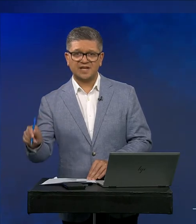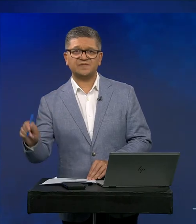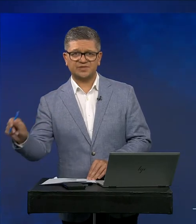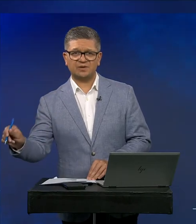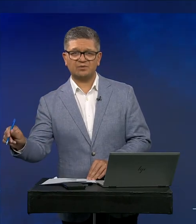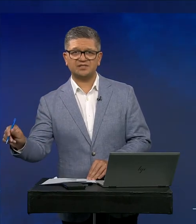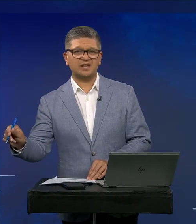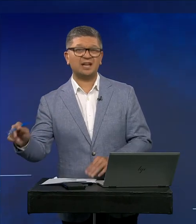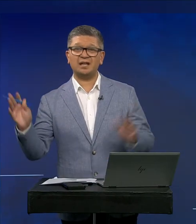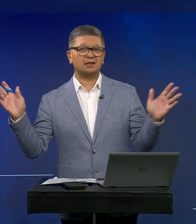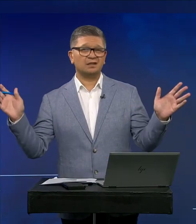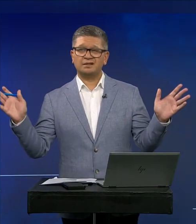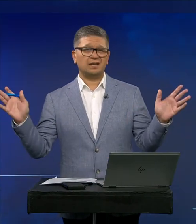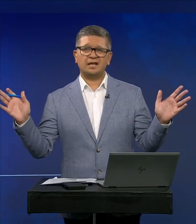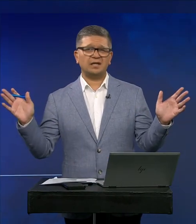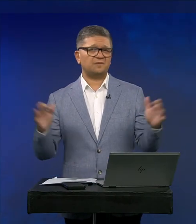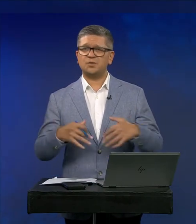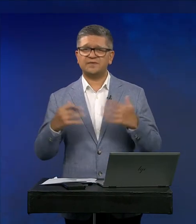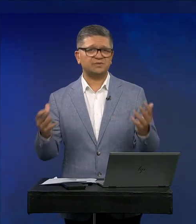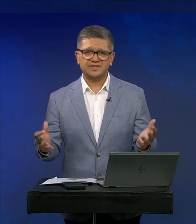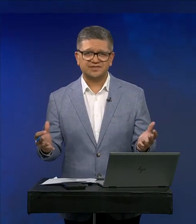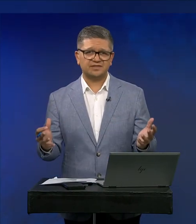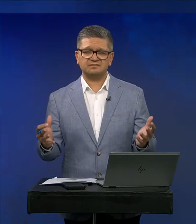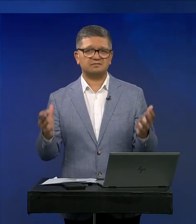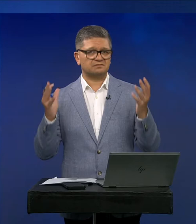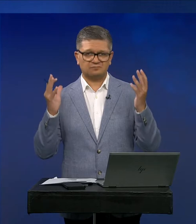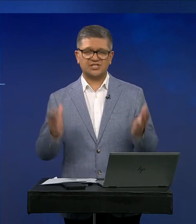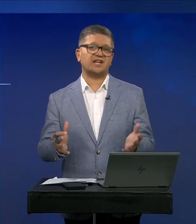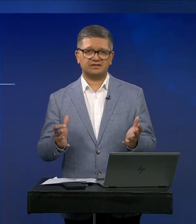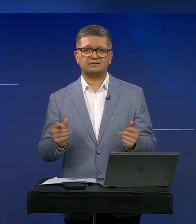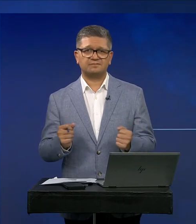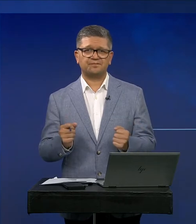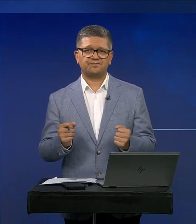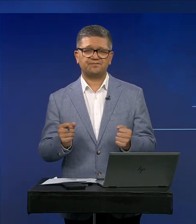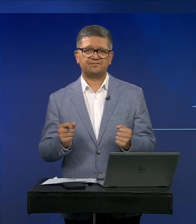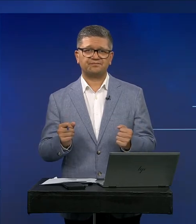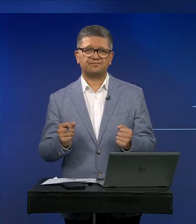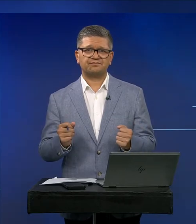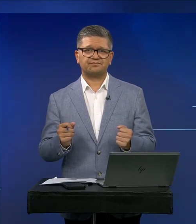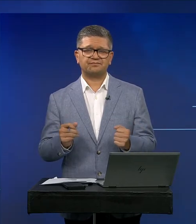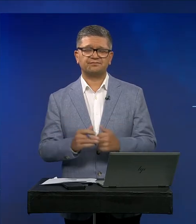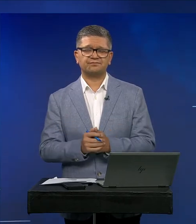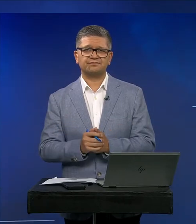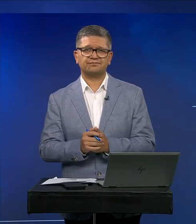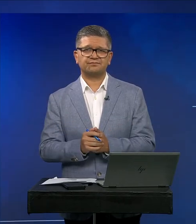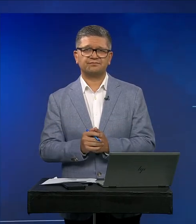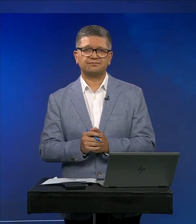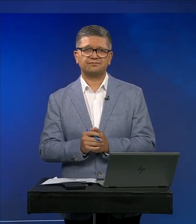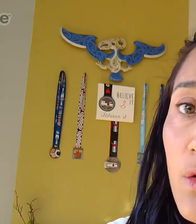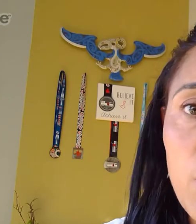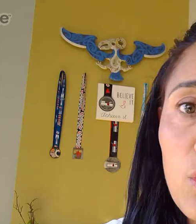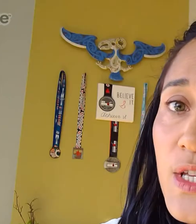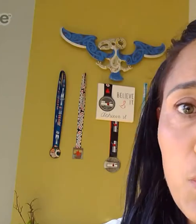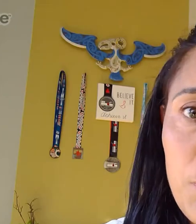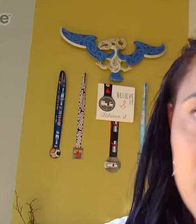better to be safe than sorry, right? So any form of illness, reach out. Absolutely. Just like you would prior.